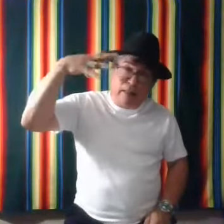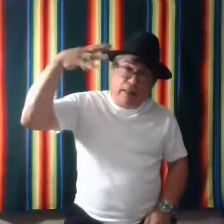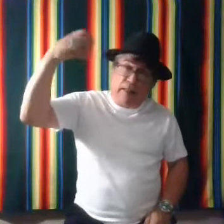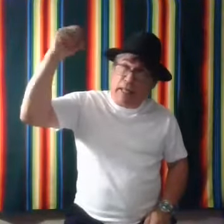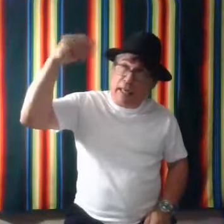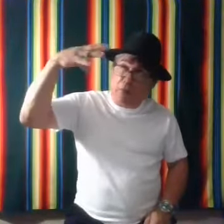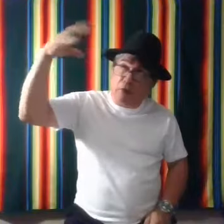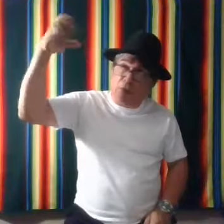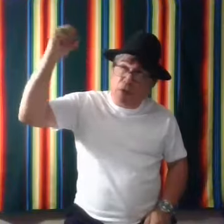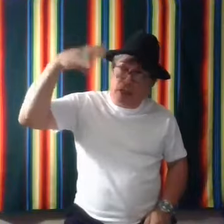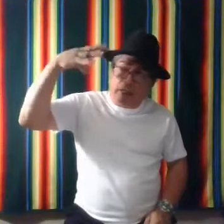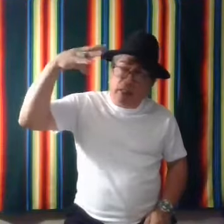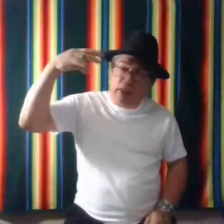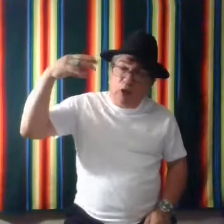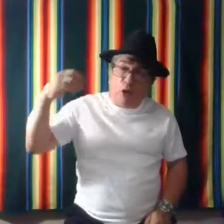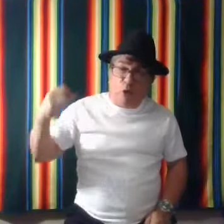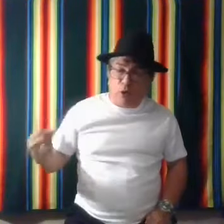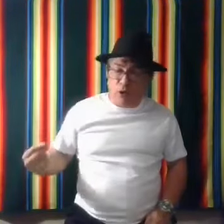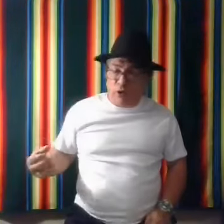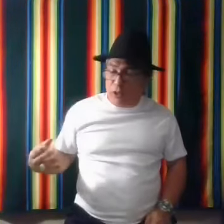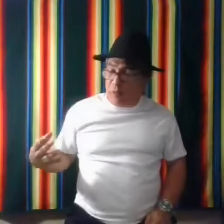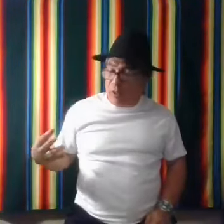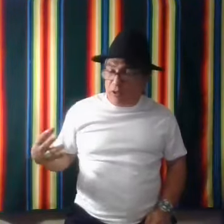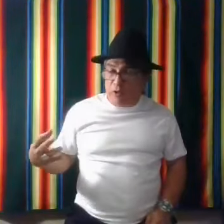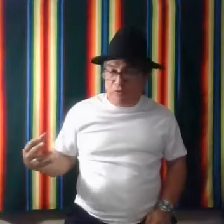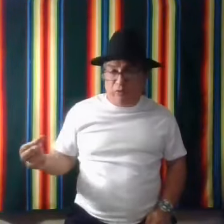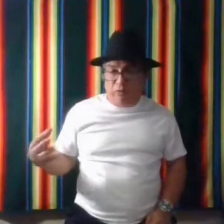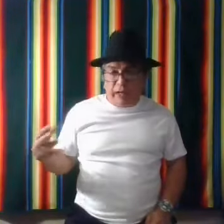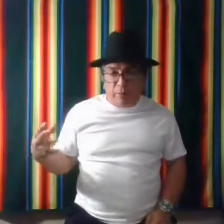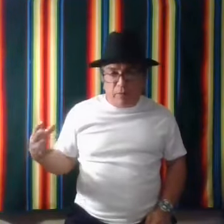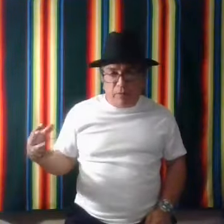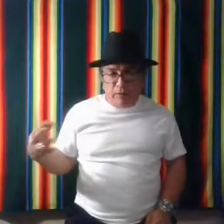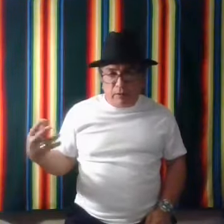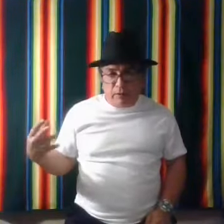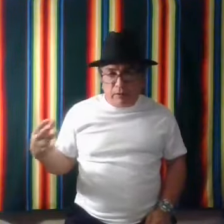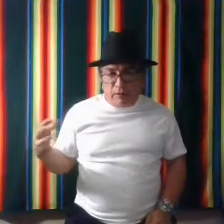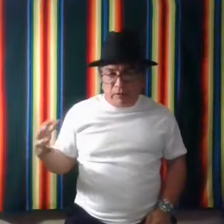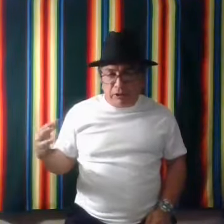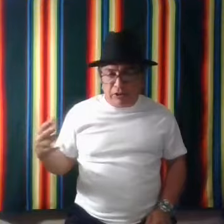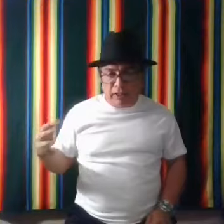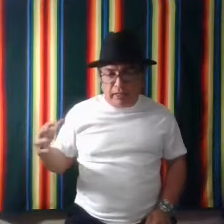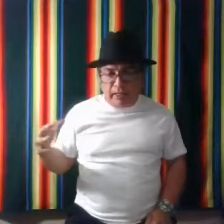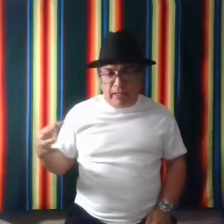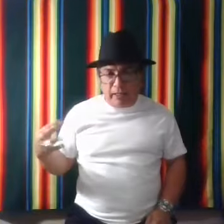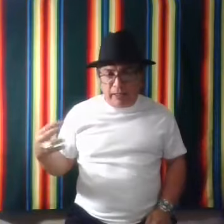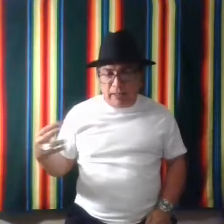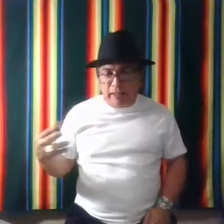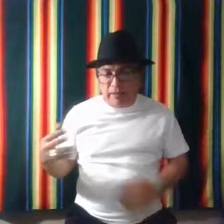that hand pops open like this, or you could use for flame. You shake that hand like that. That's